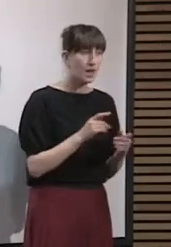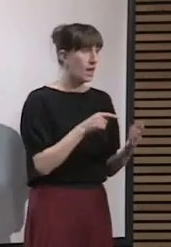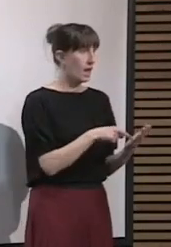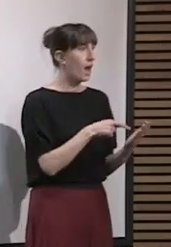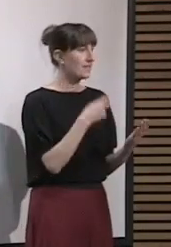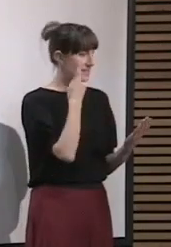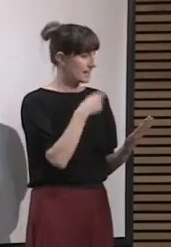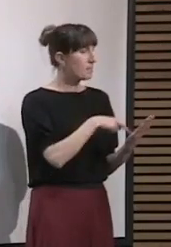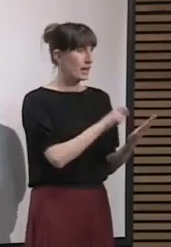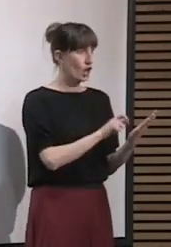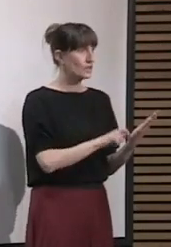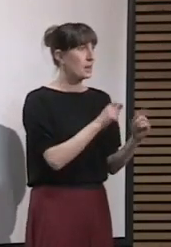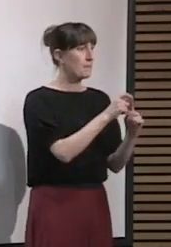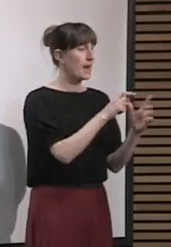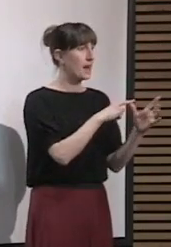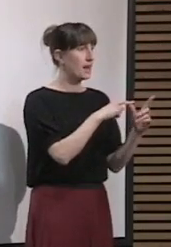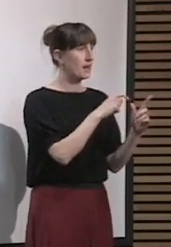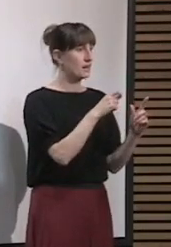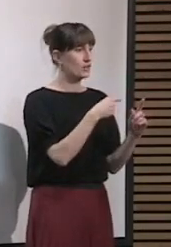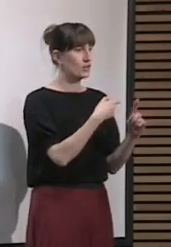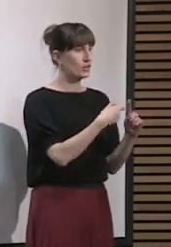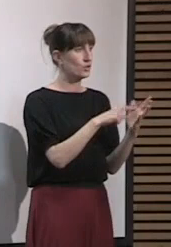and so I'm just going by my notes.